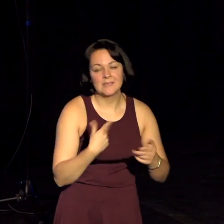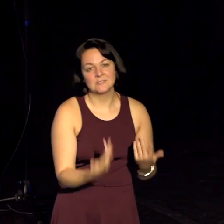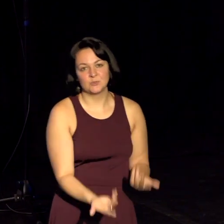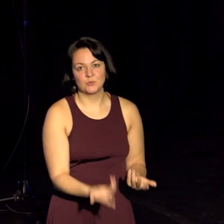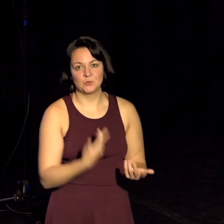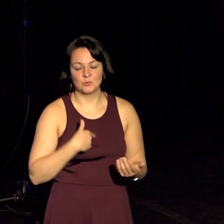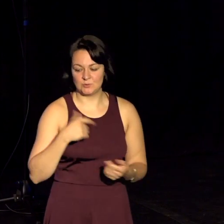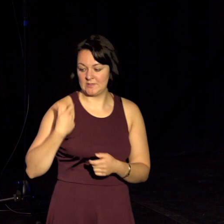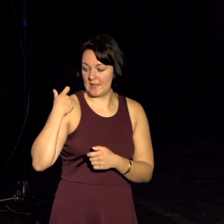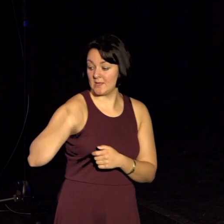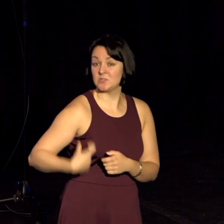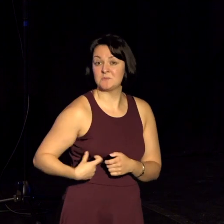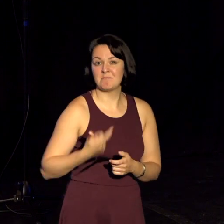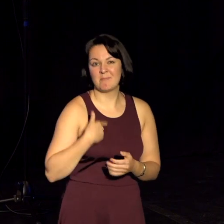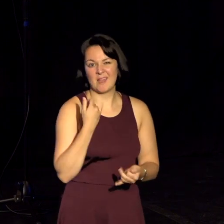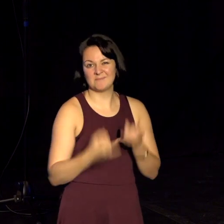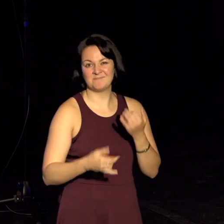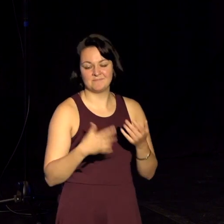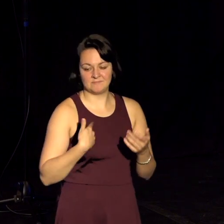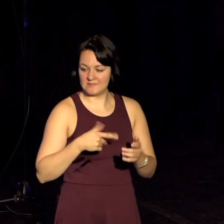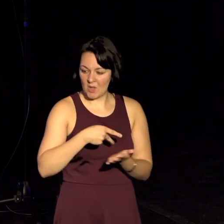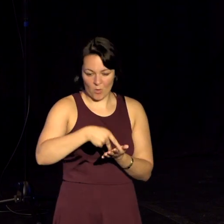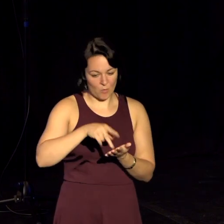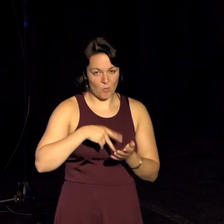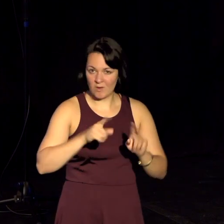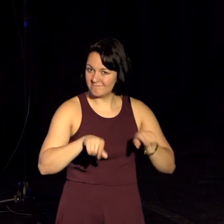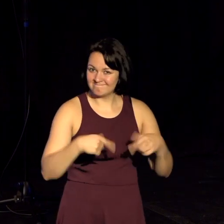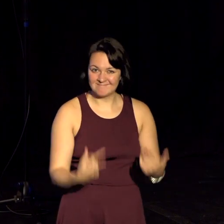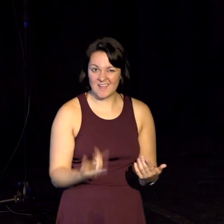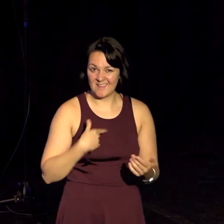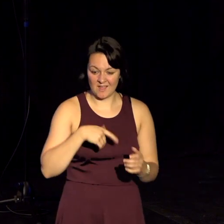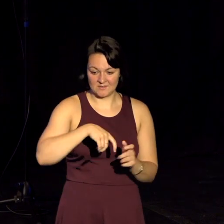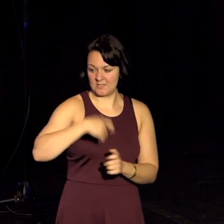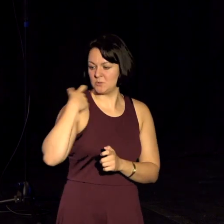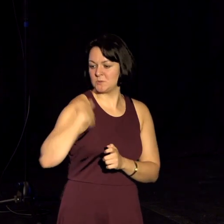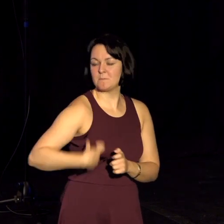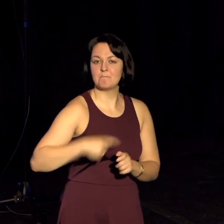spine's severed, you're never going to walk again. Spinal cord's completely cut, no chance.